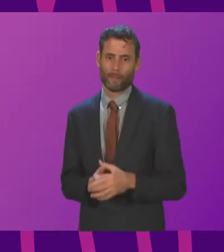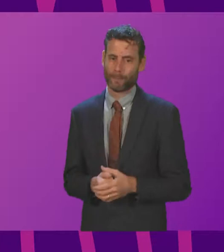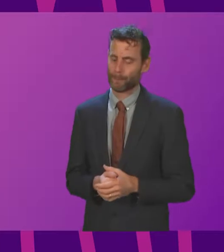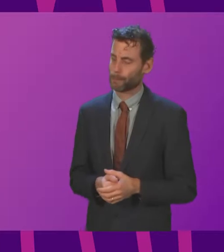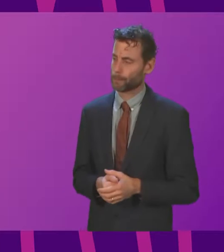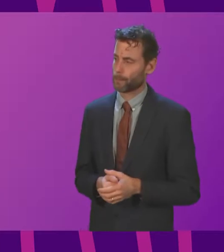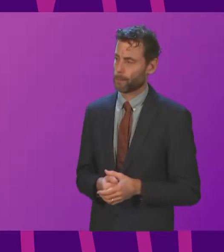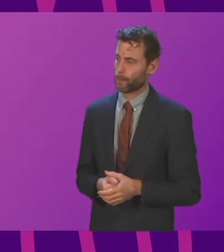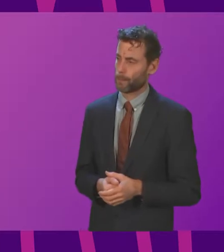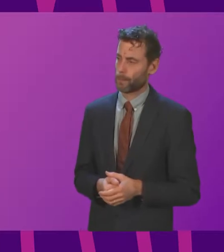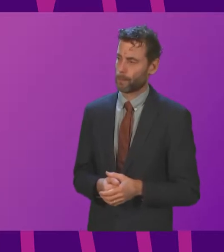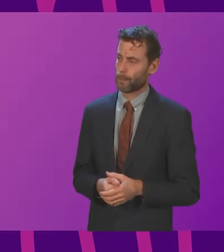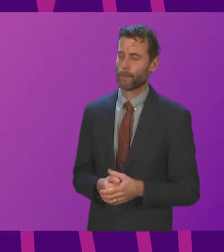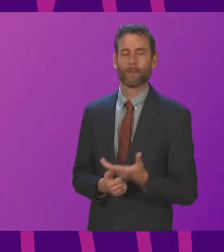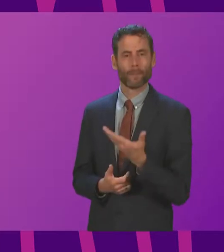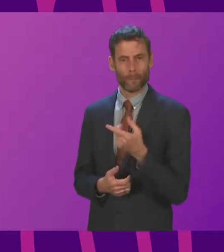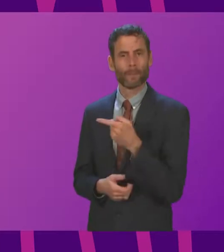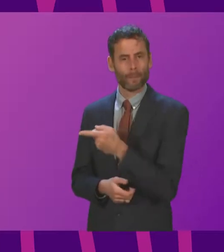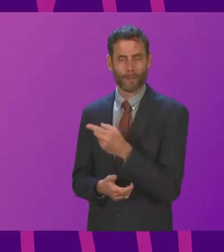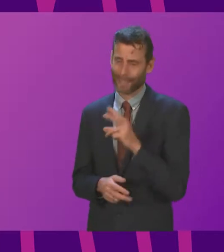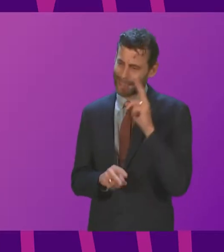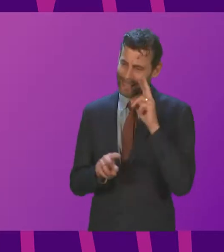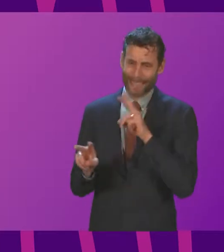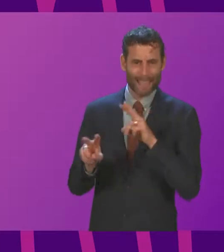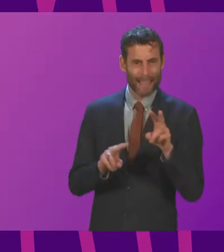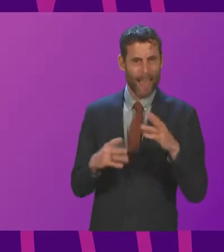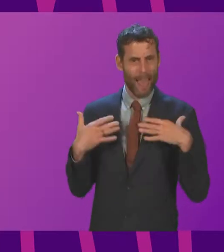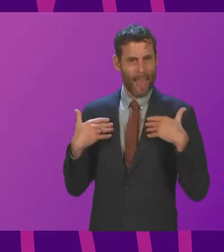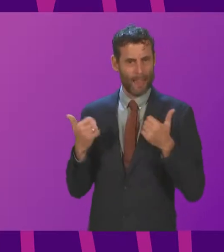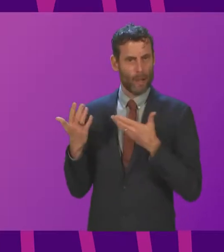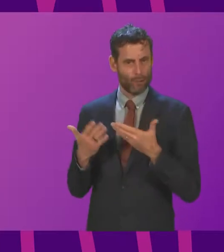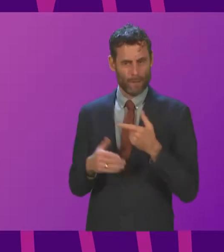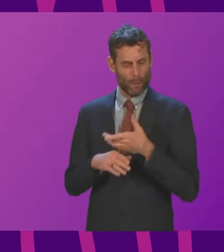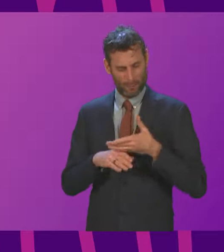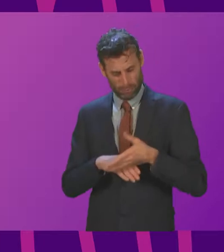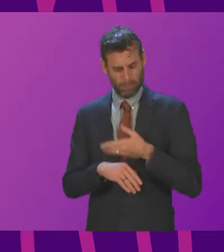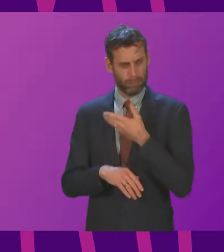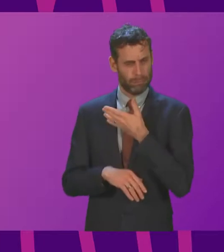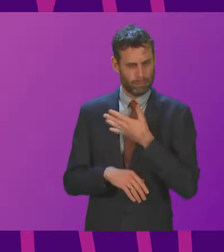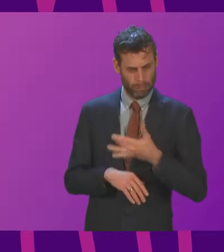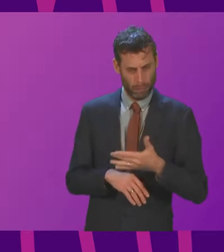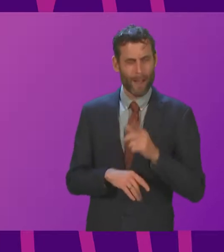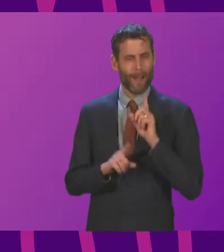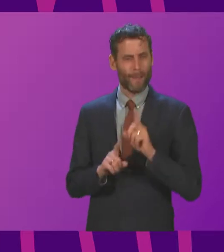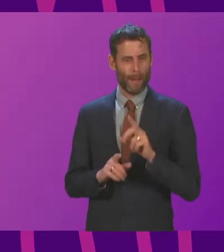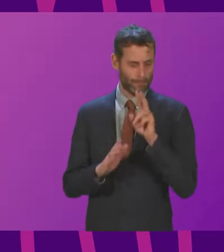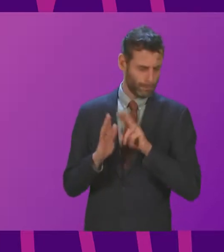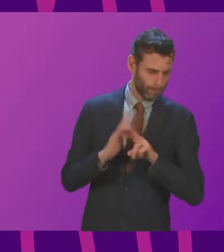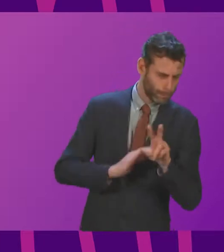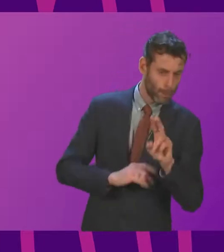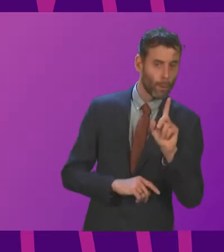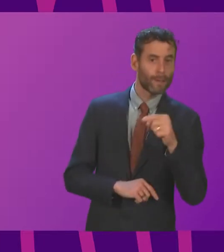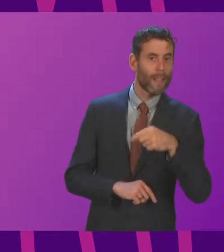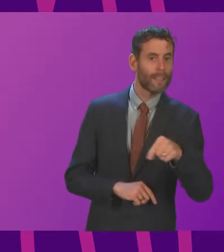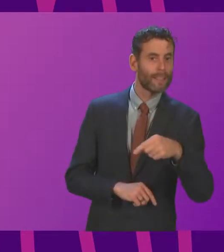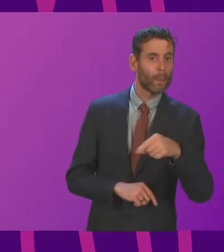So, like the First Minister, like to recognise the hard work that has been done by our health services. But hope you might share my concern. The Health War papers this week